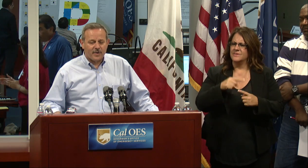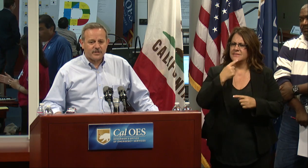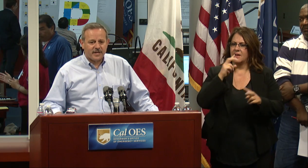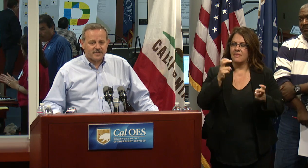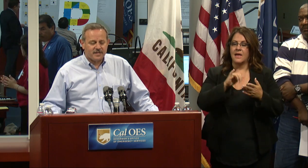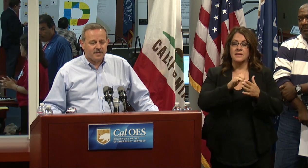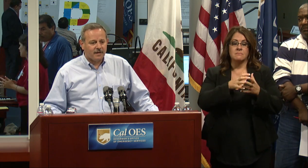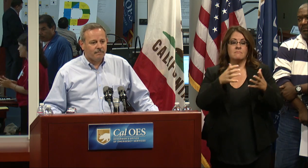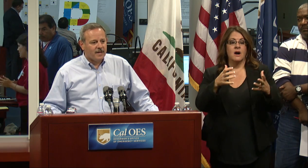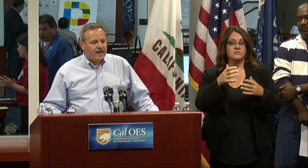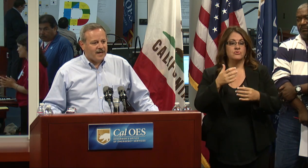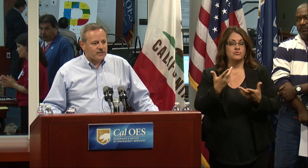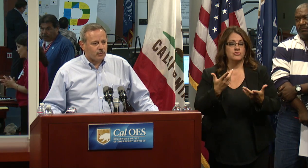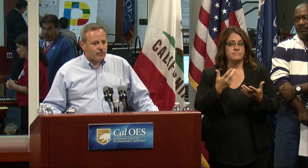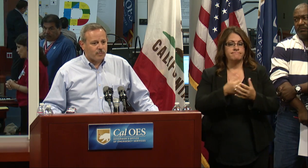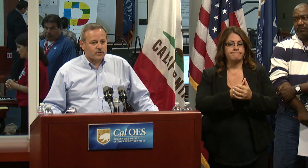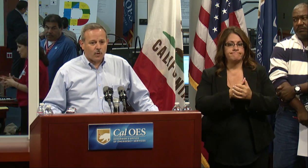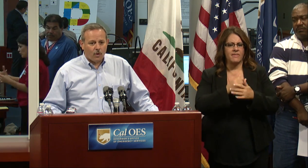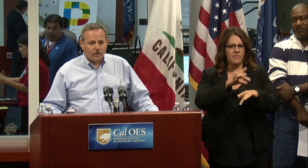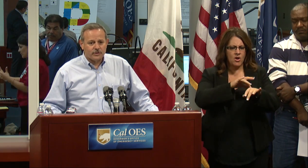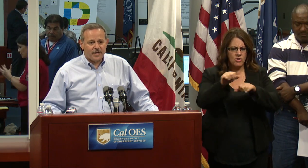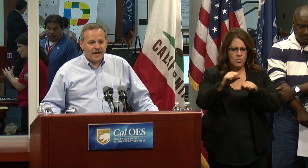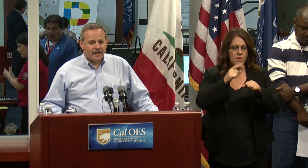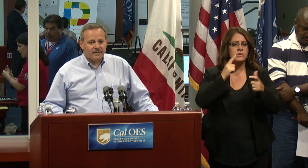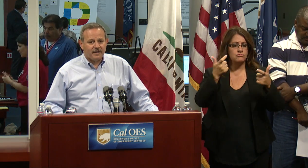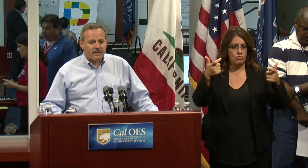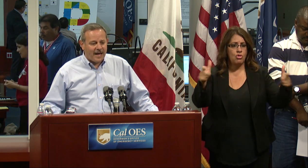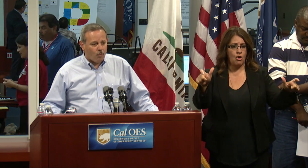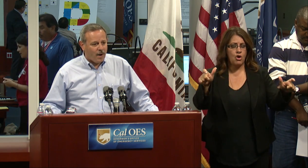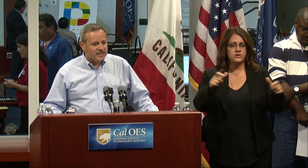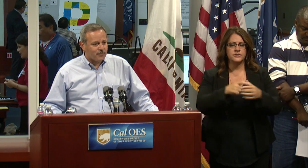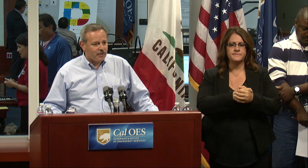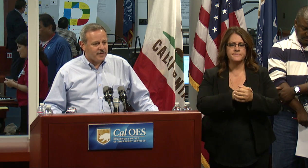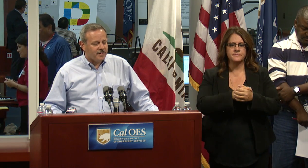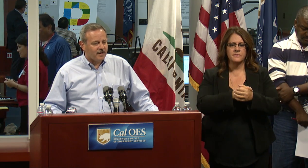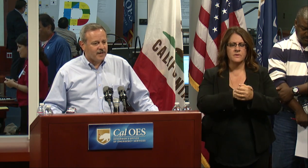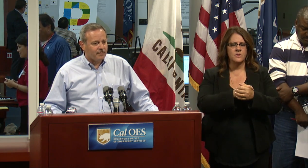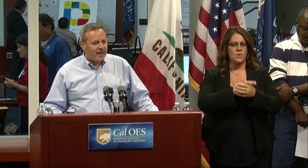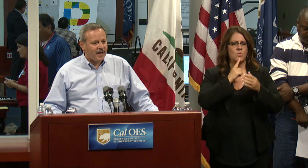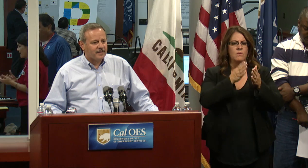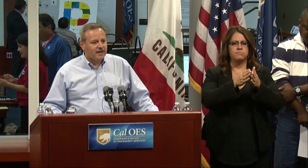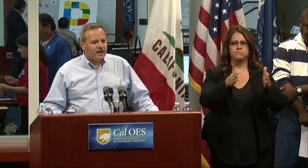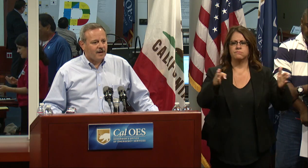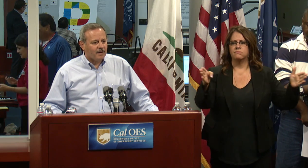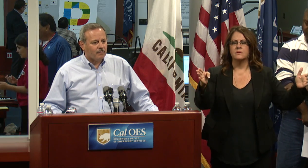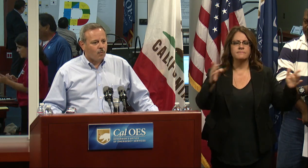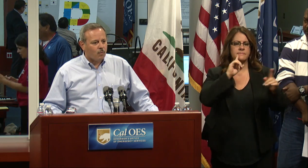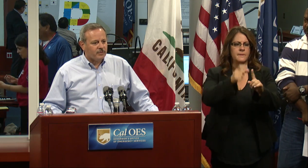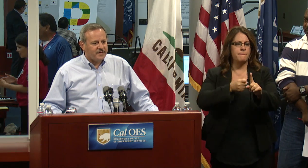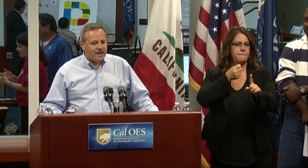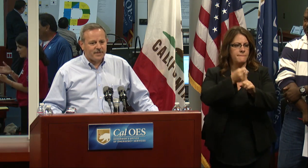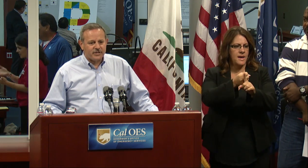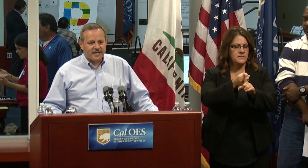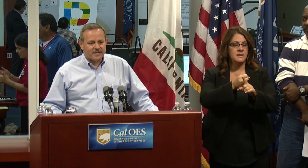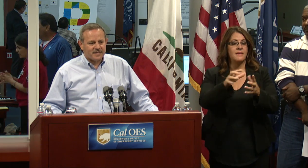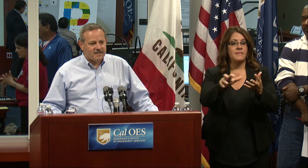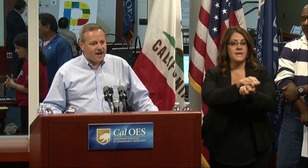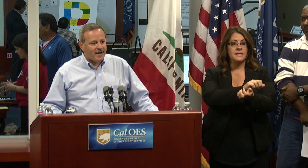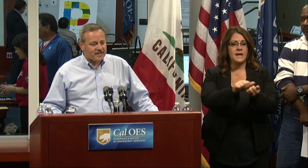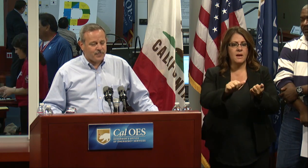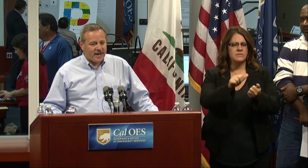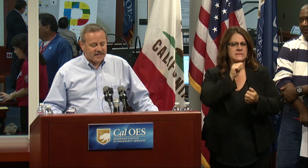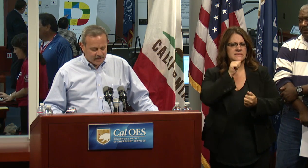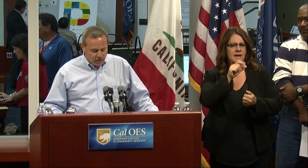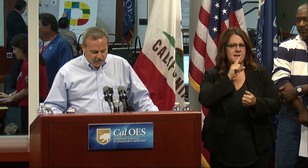as much as the earthquake was large and had a widespread impact, the damage is